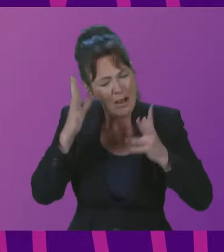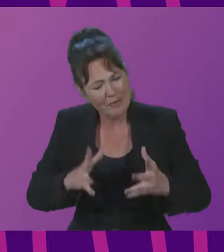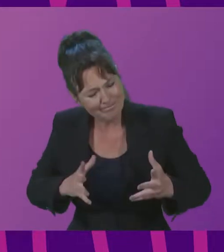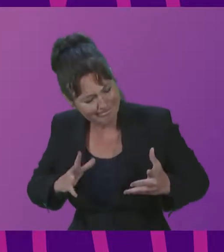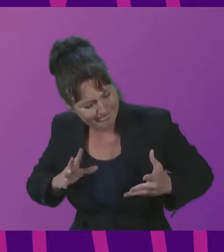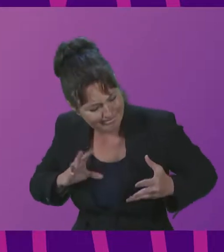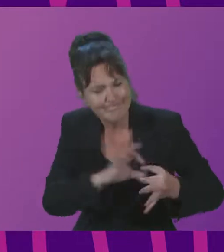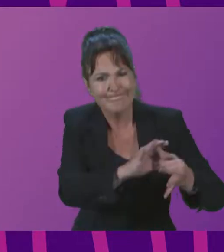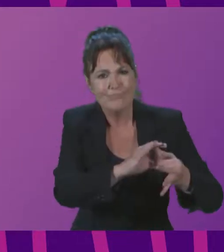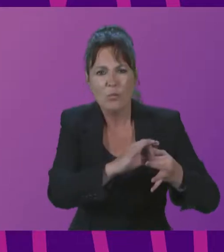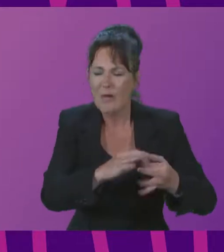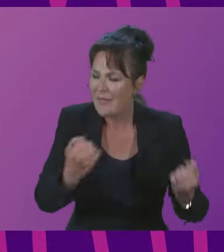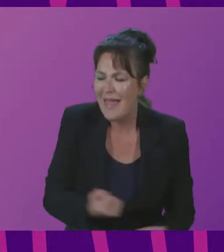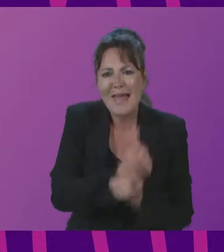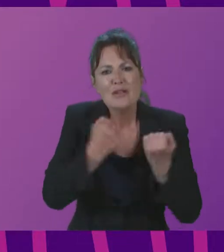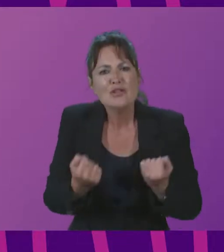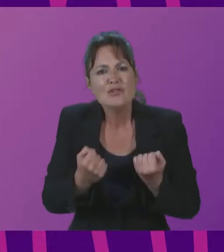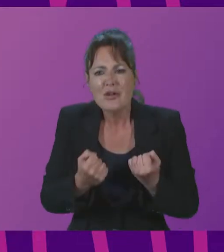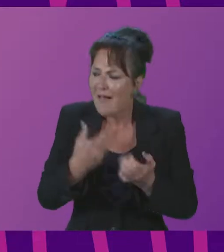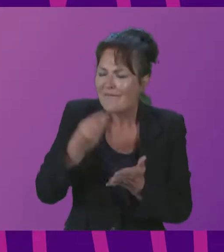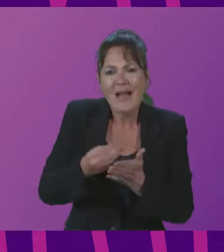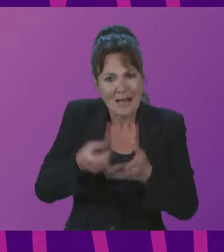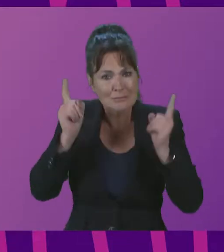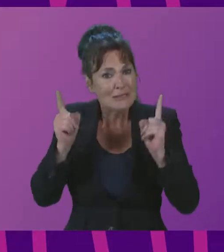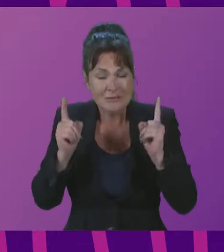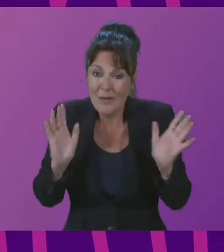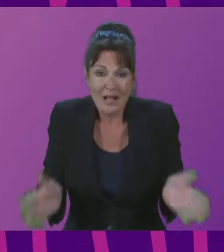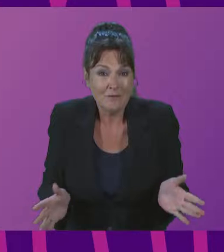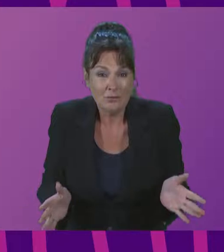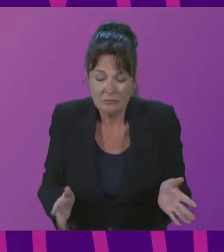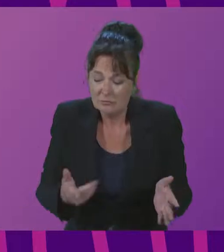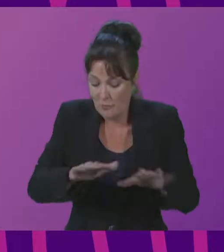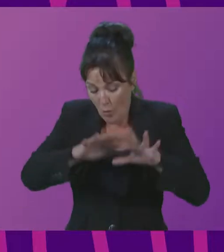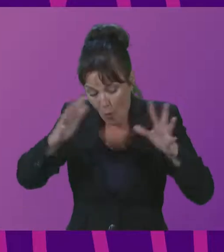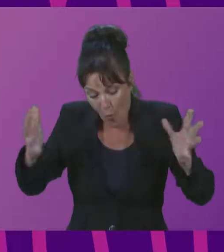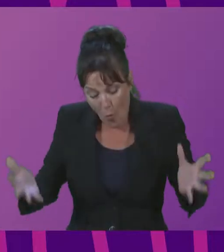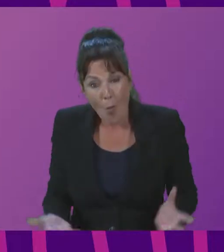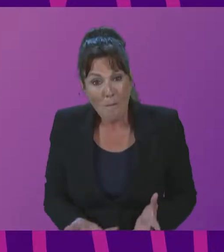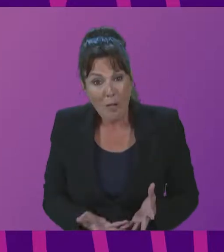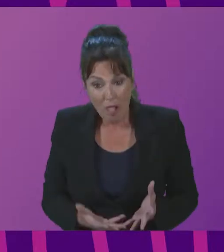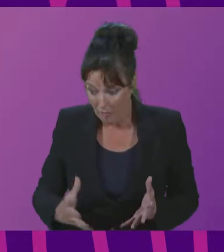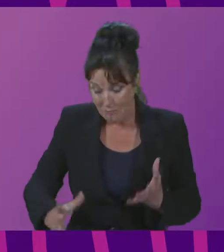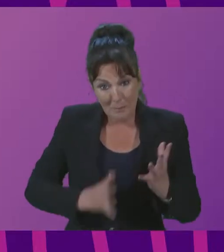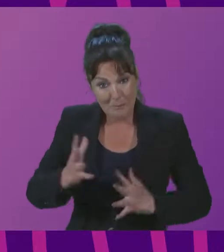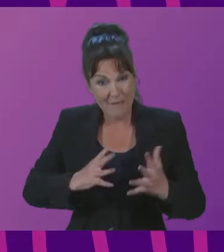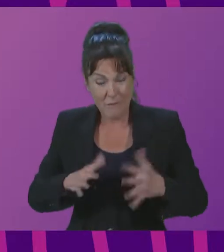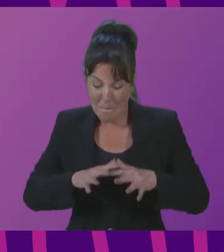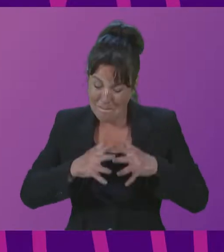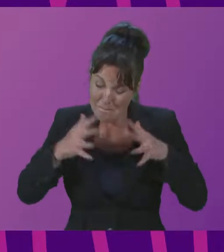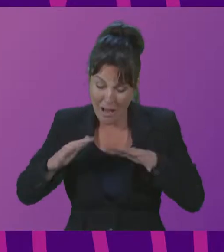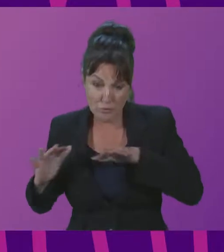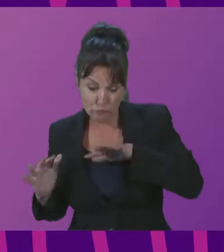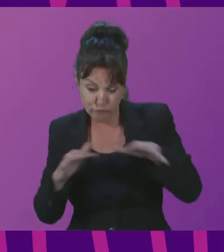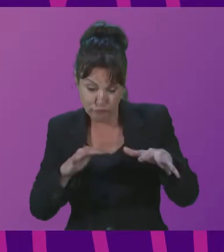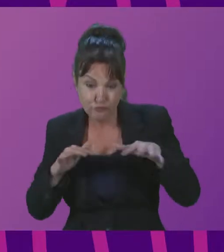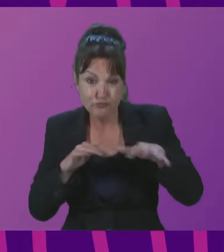ministers. Mass climate migration is happening now. How are you preparing? And how are you preparing with stories